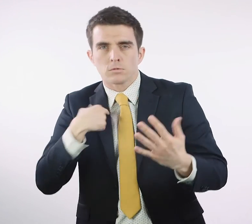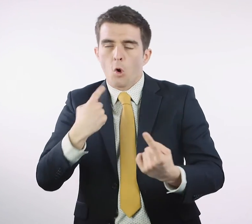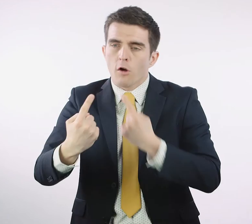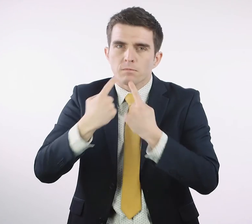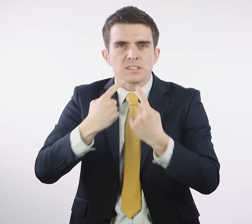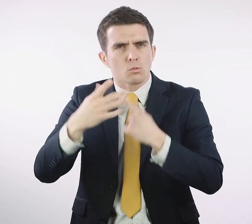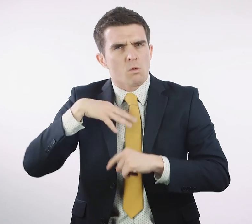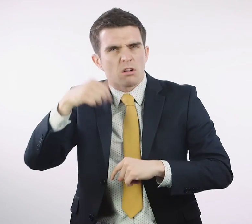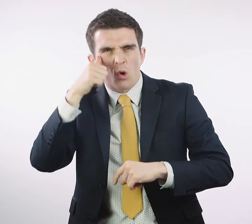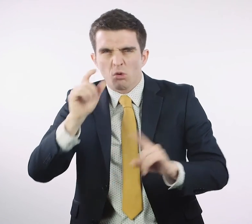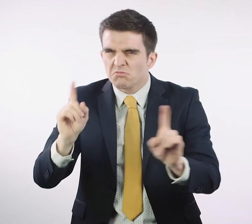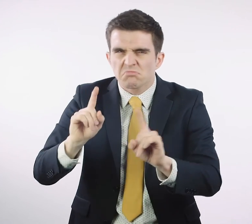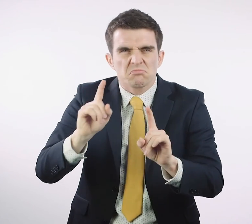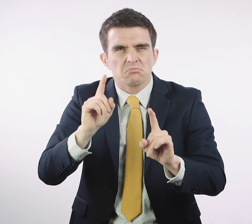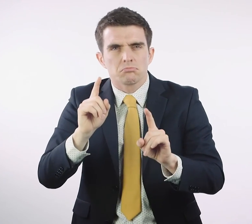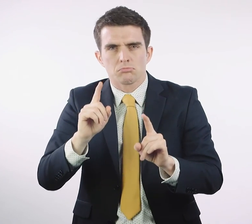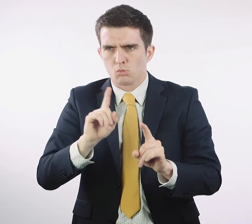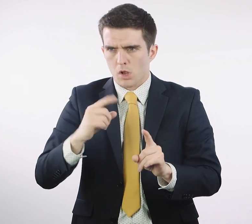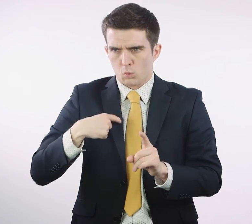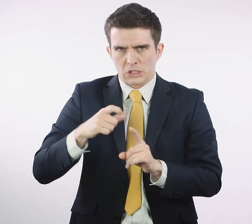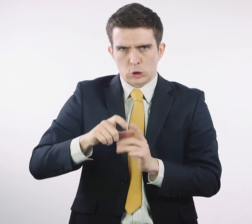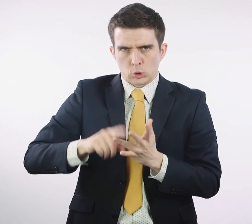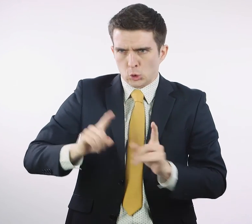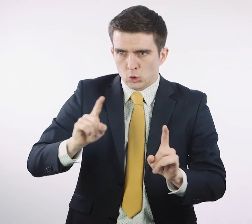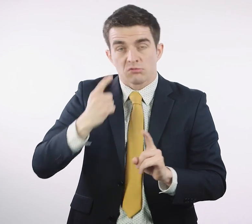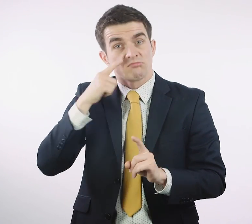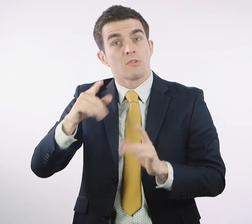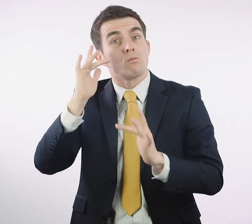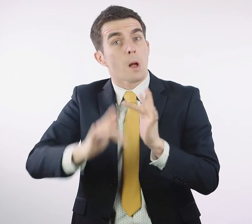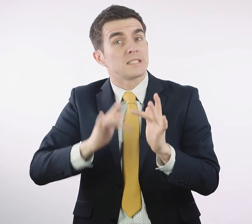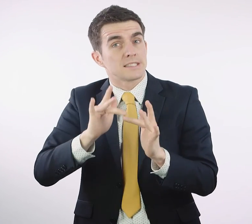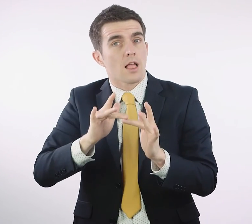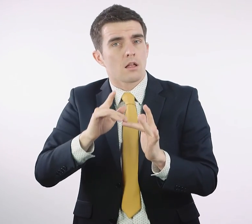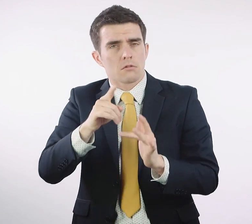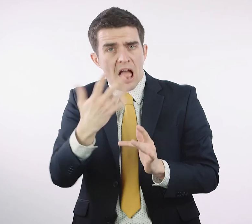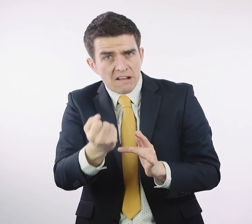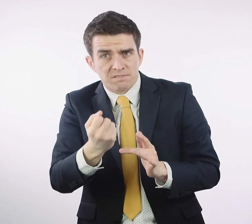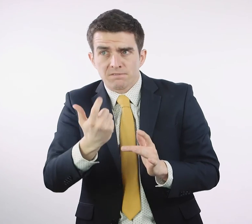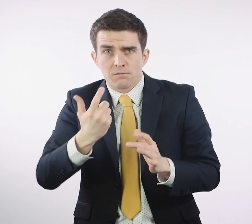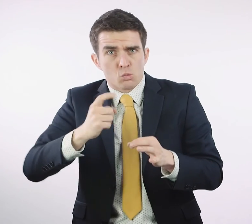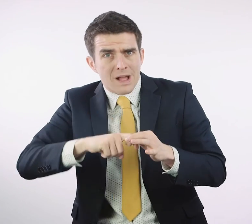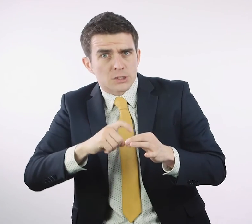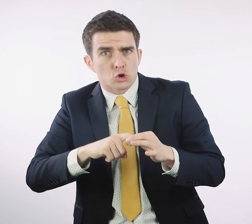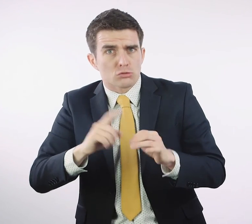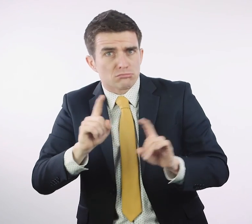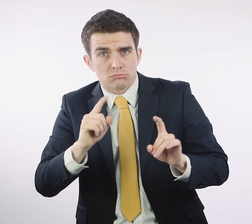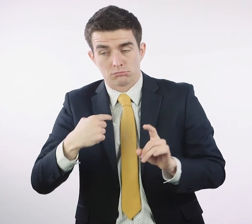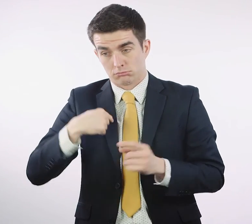our website. However, if you have any questions, Arts Council staff are here to offer specialist guidance guidance on funding